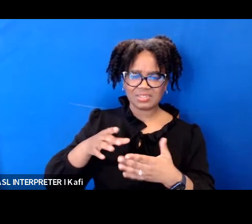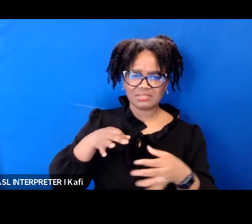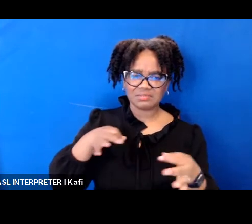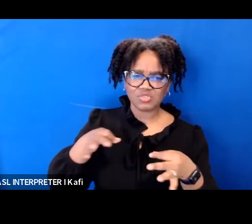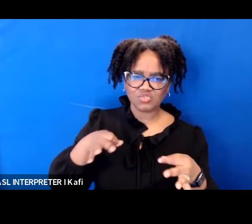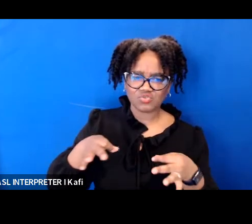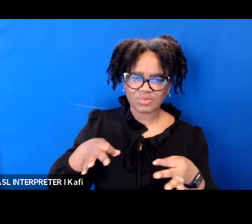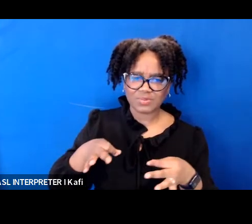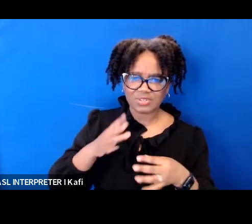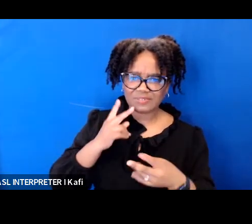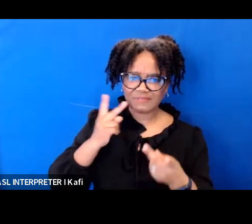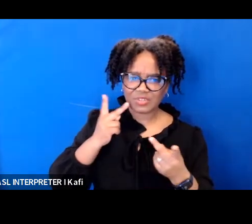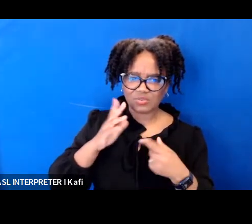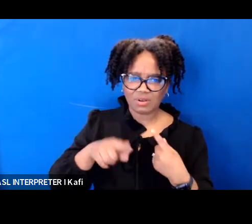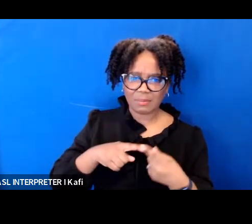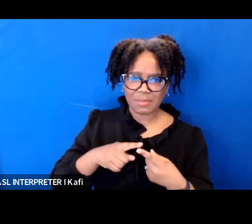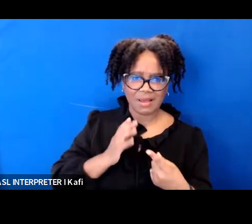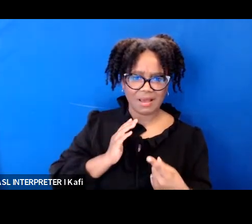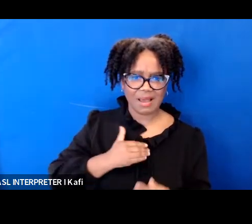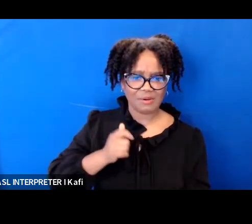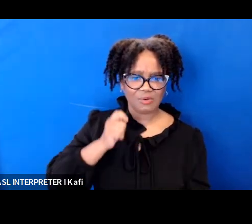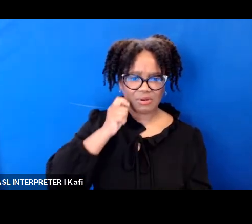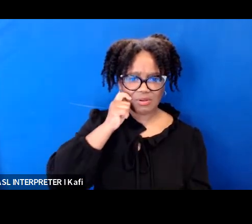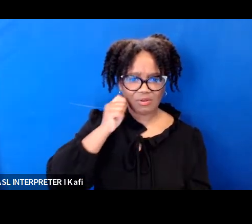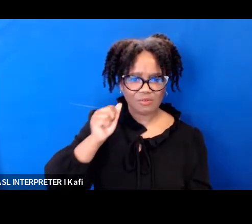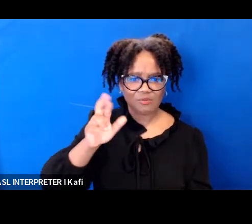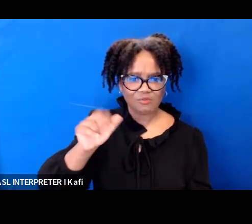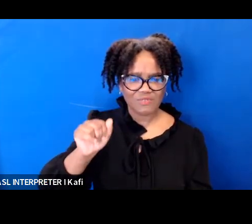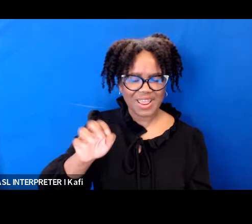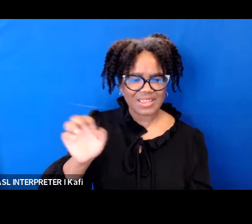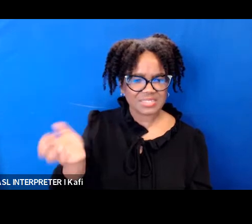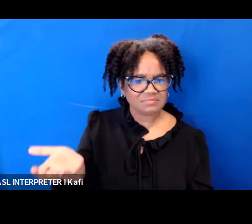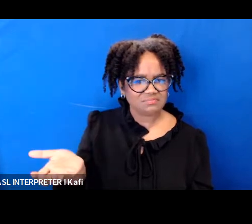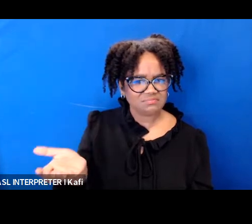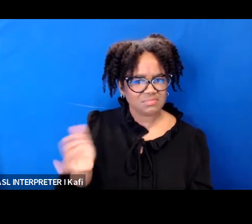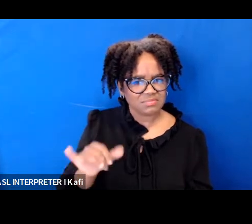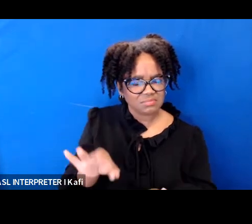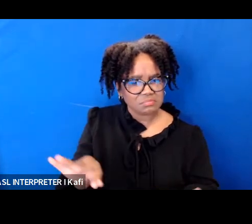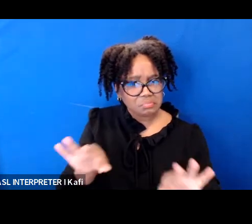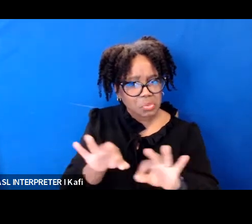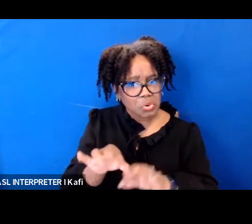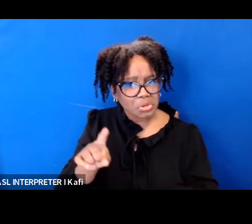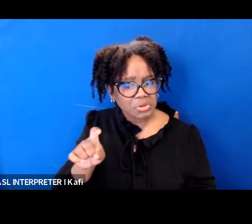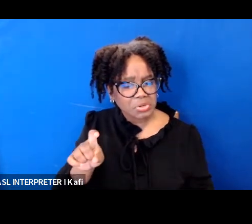i thought race doesn't matter or shouldn't matter